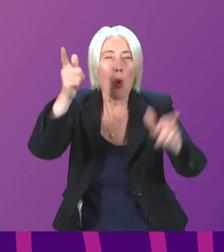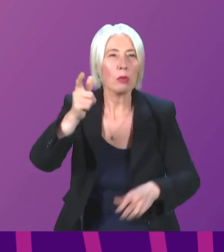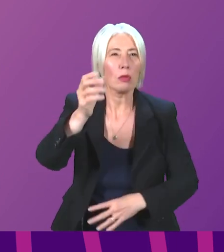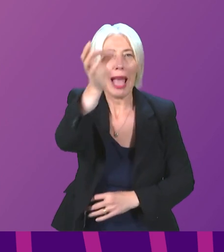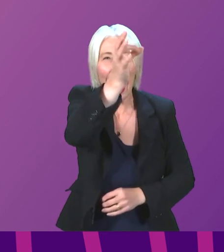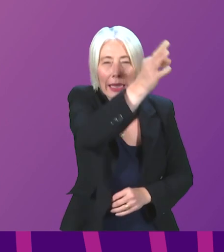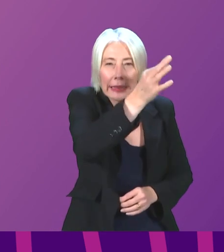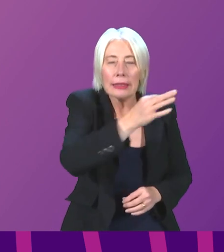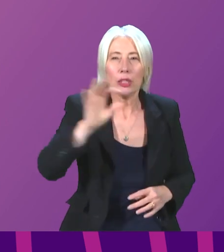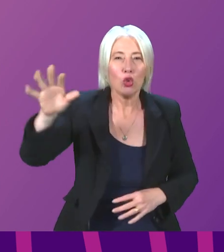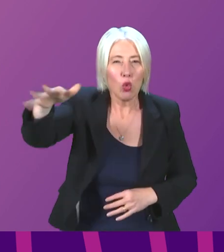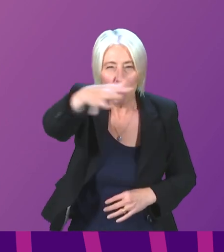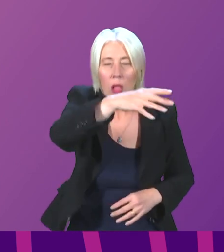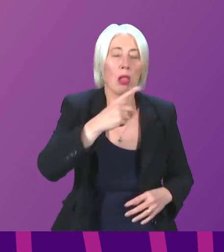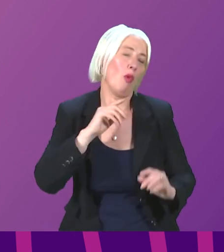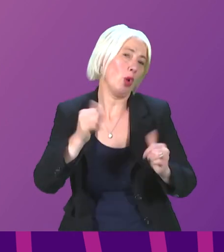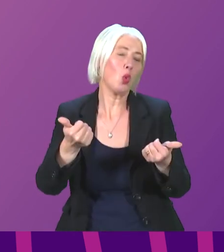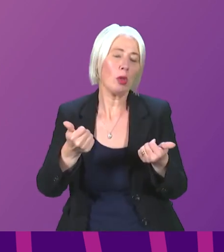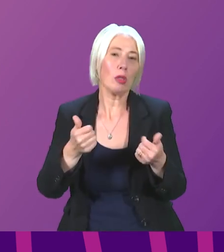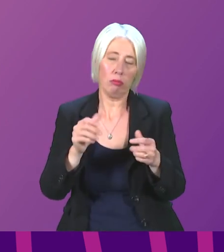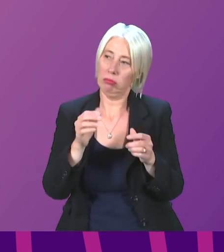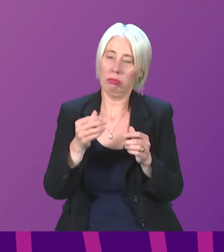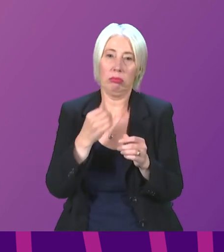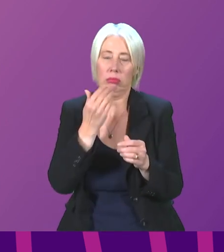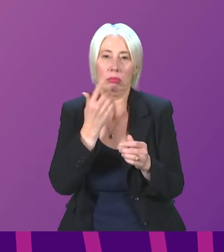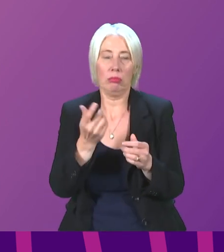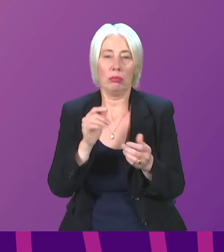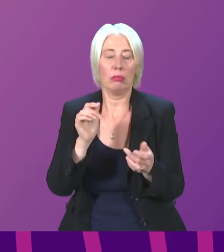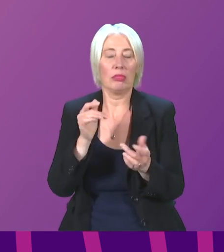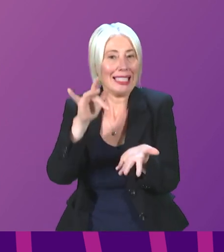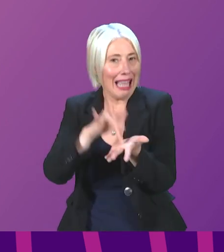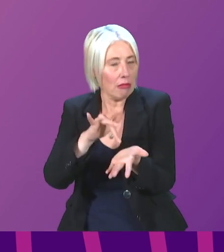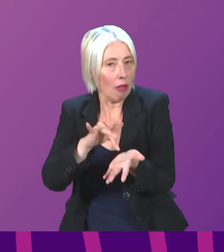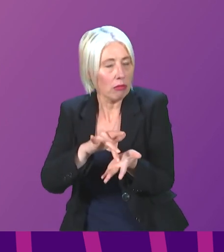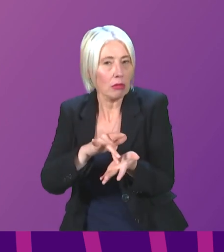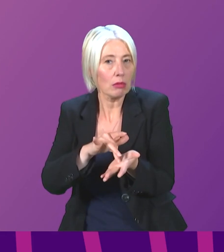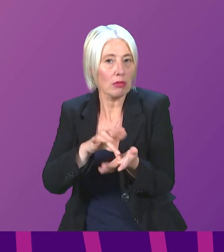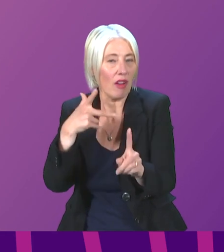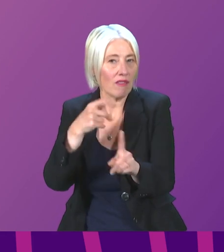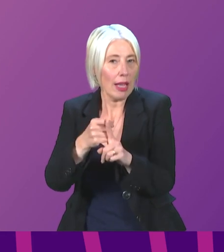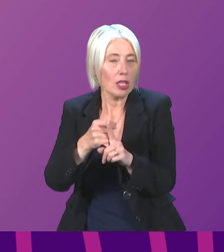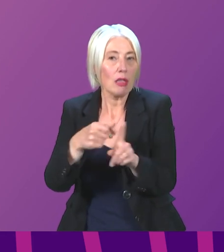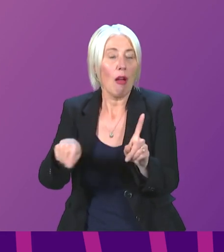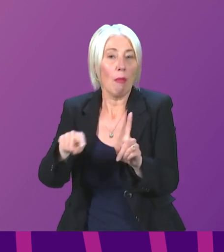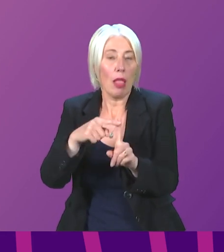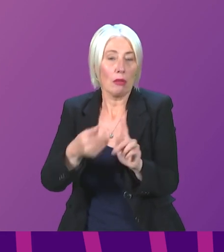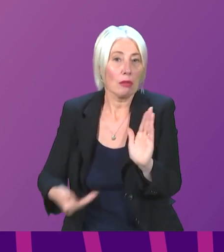coverage is very good indeed in terms of the vaccination centres, let alone the additional complementary